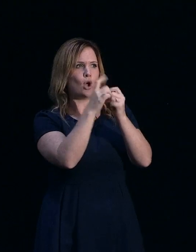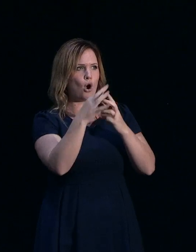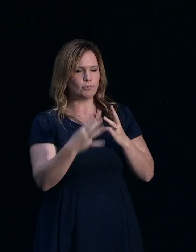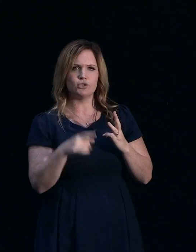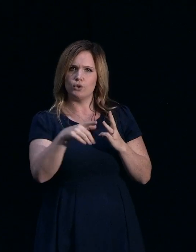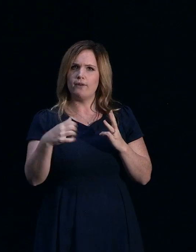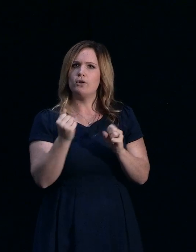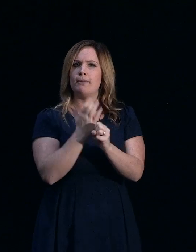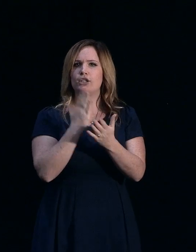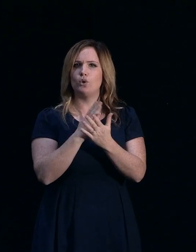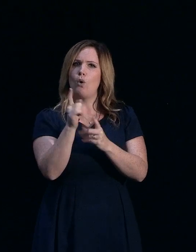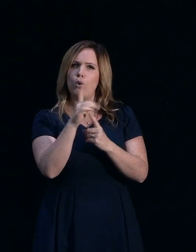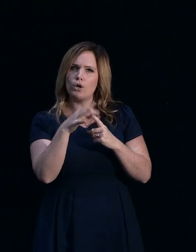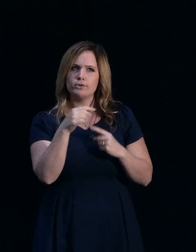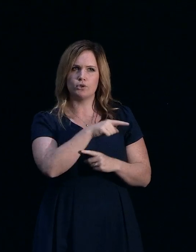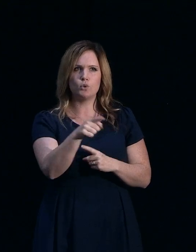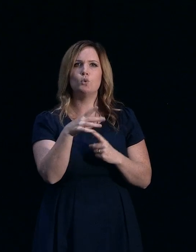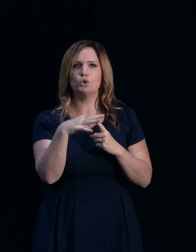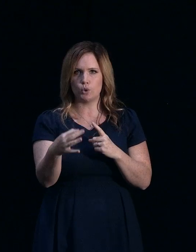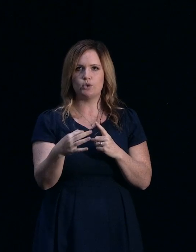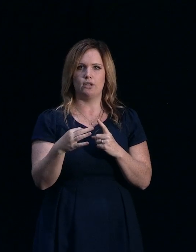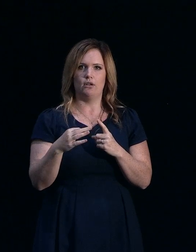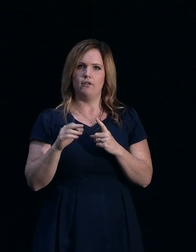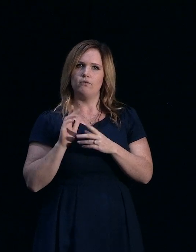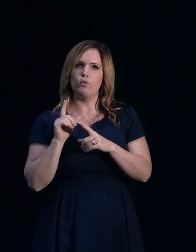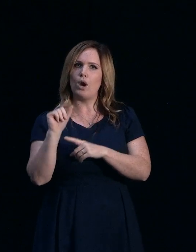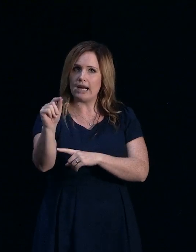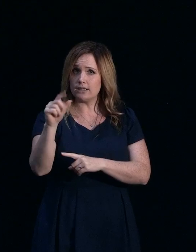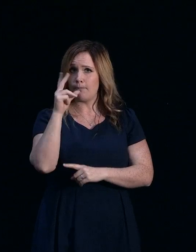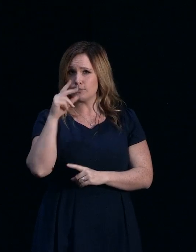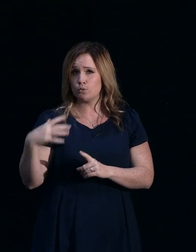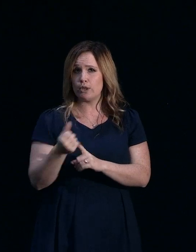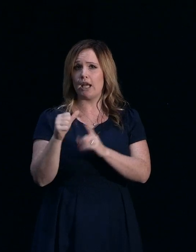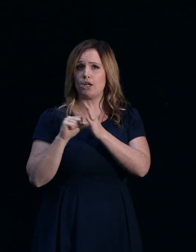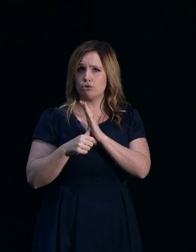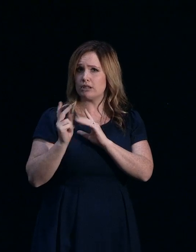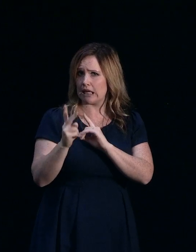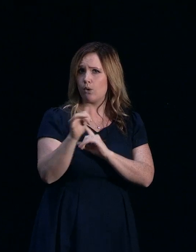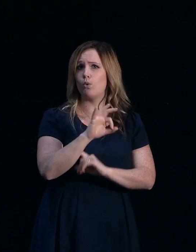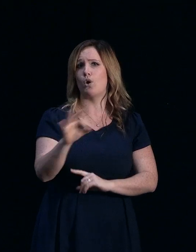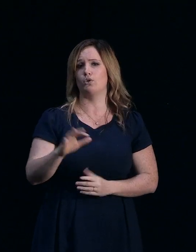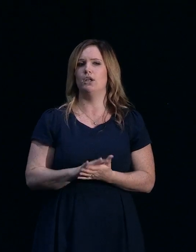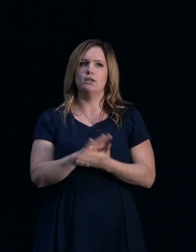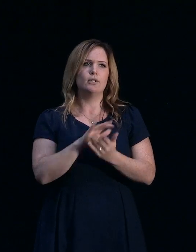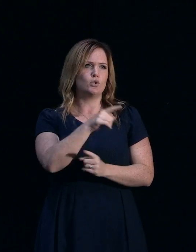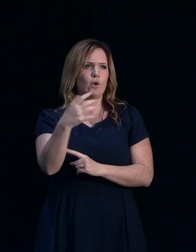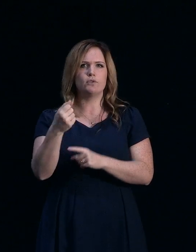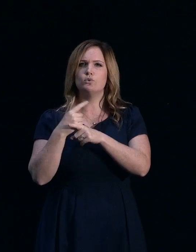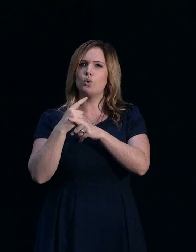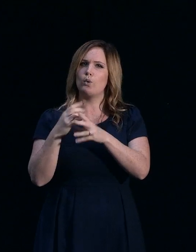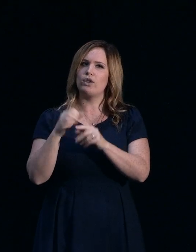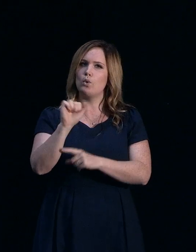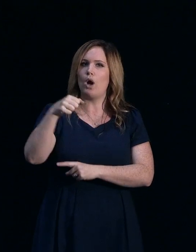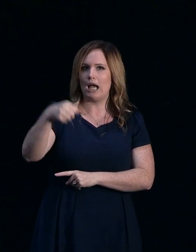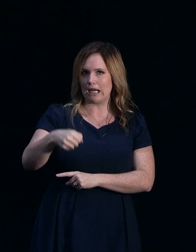the settlement option that you choose means for your ongoing insurability. And that's something that you need to talk through with your claims case manager.